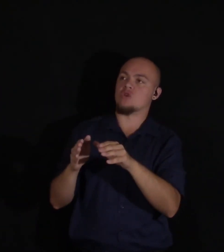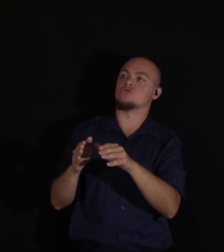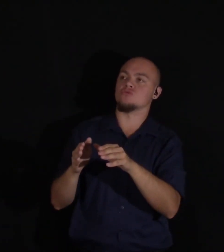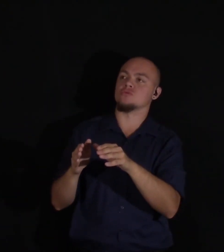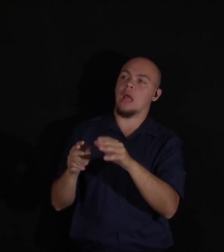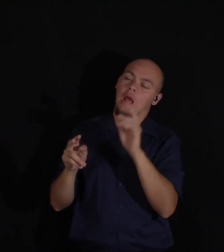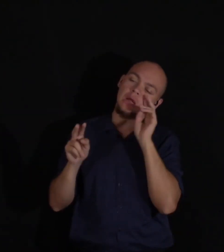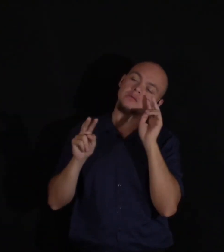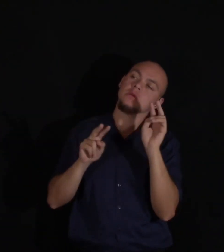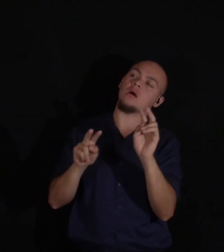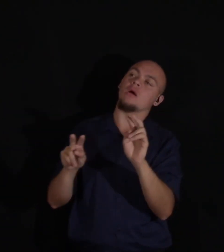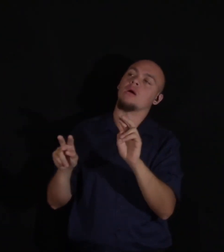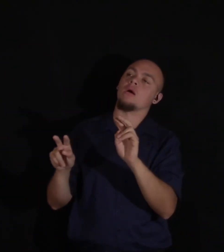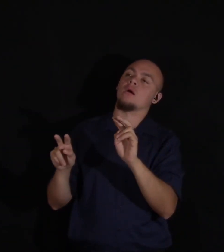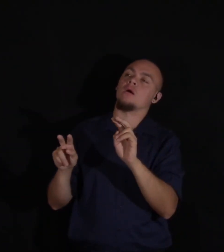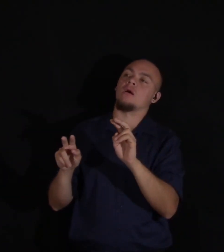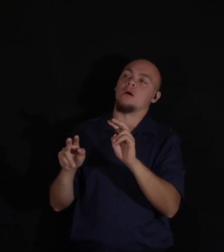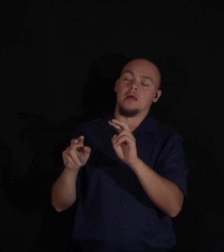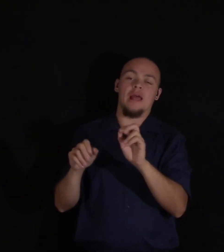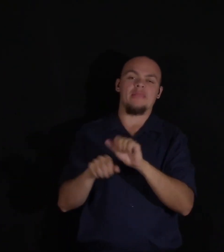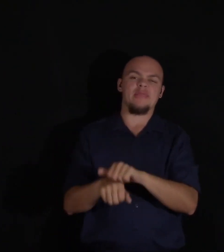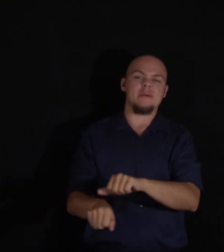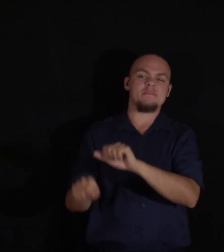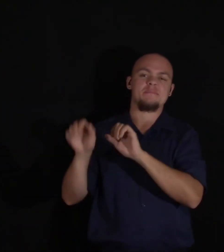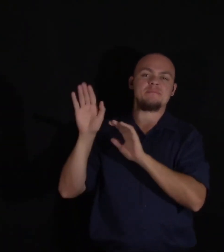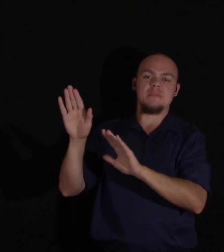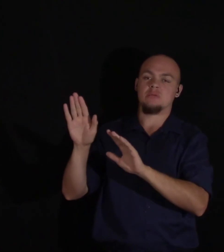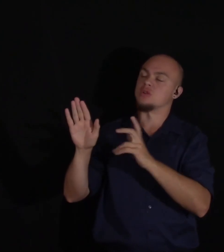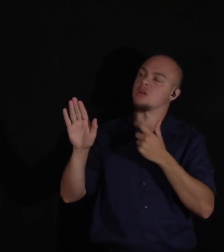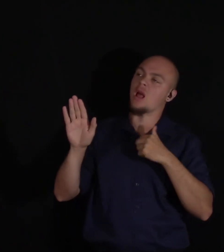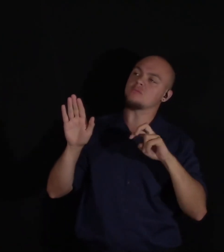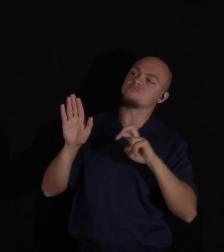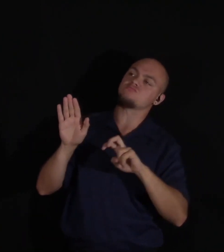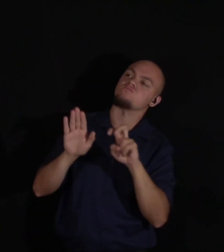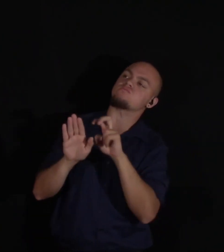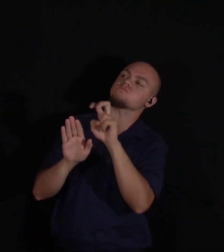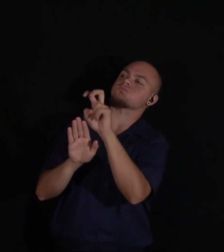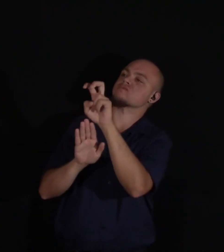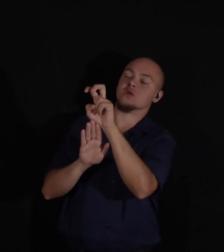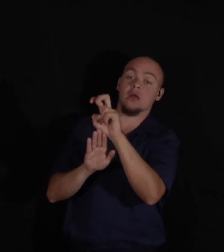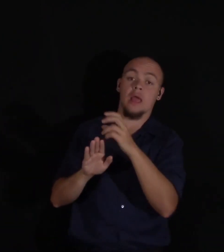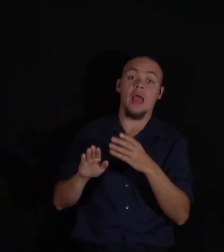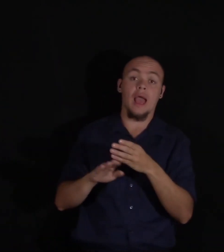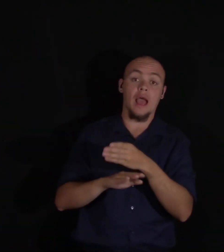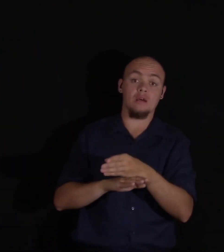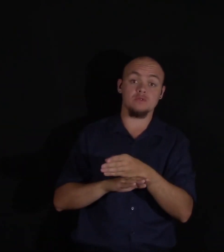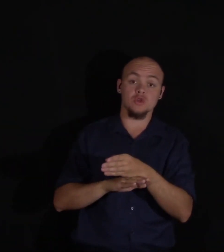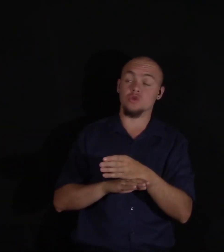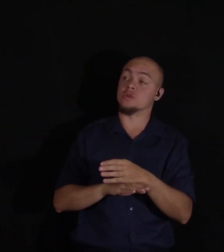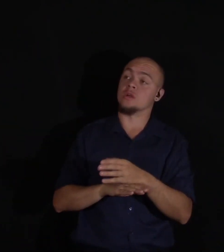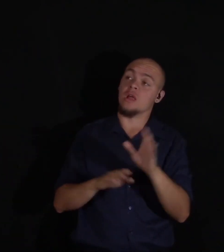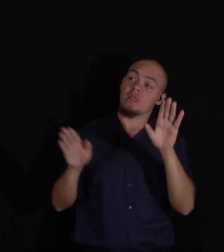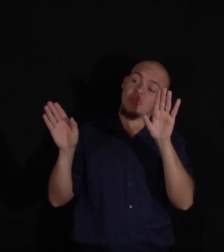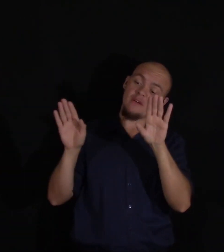and I began to ascend the mountain that overhangs it. Soon after I entered the valley of Chamonix.